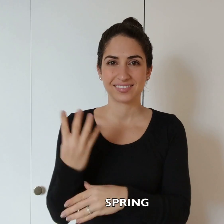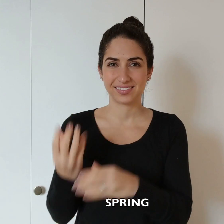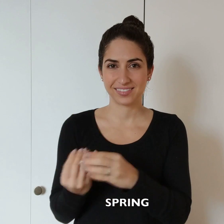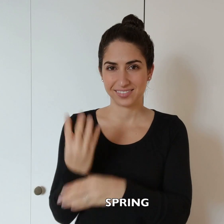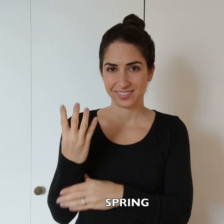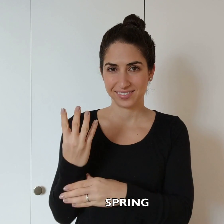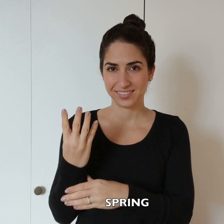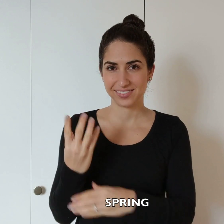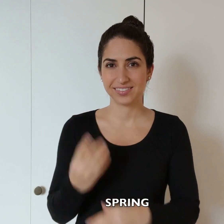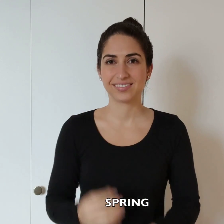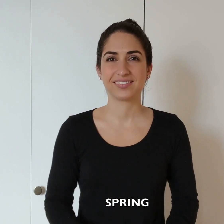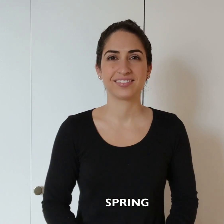SPRING.